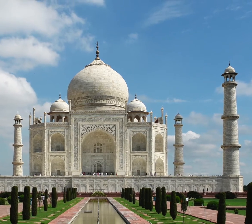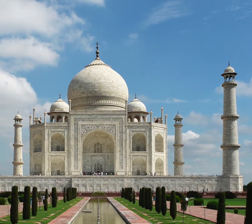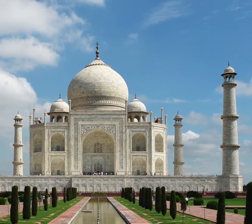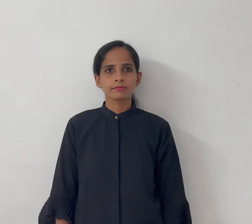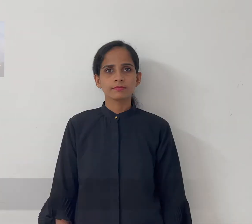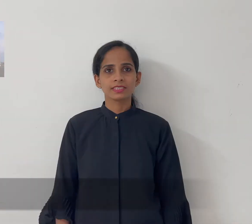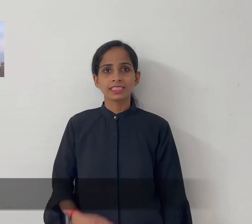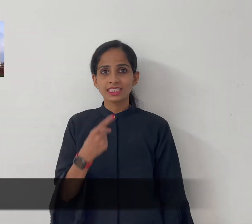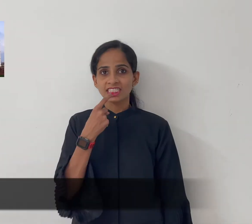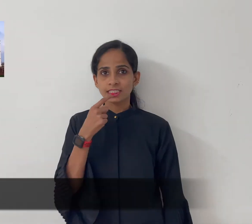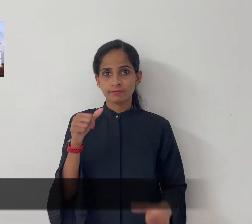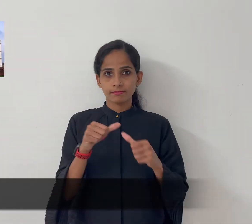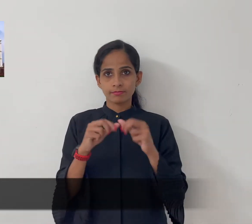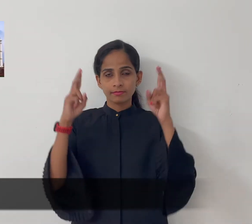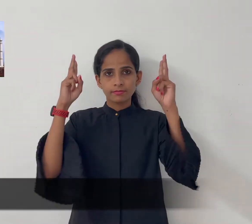Taj Mahal